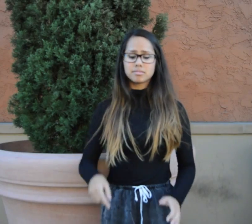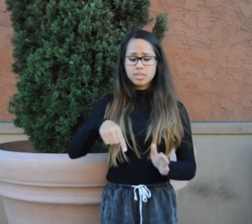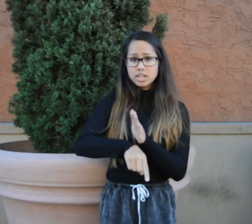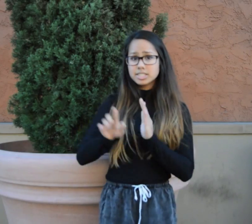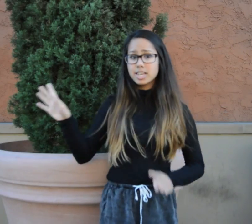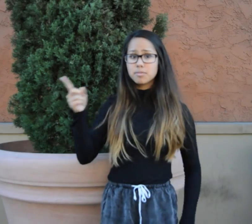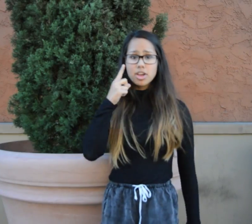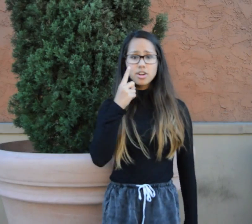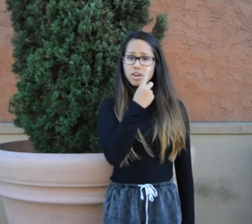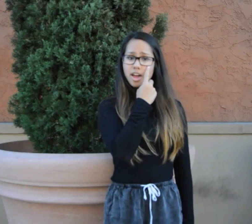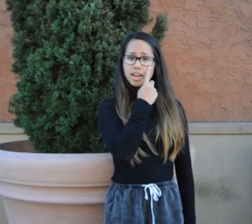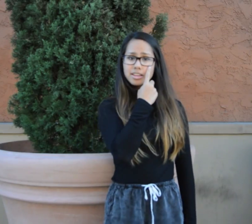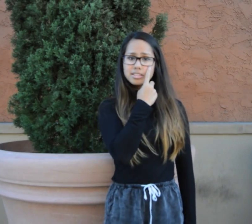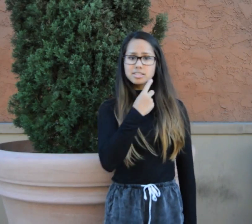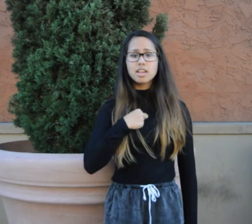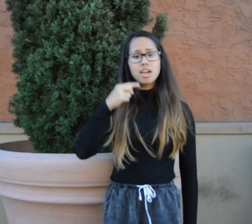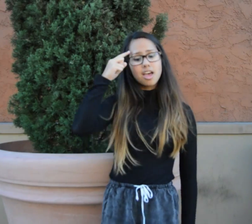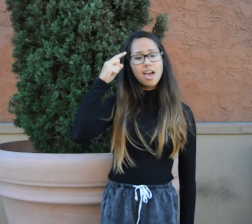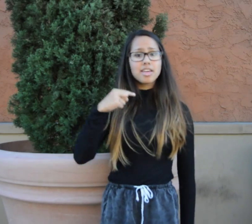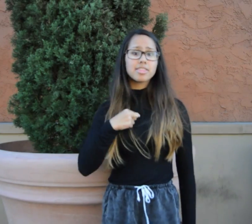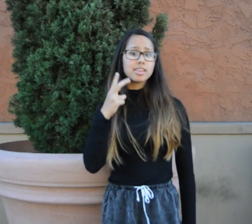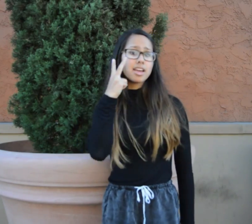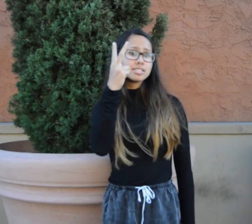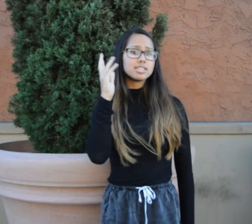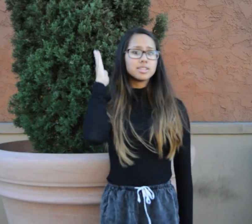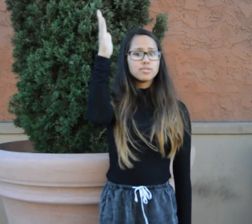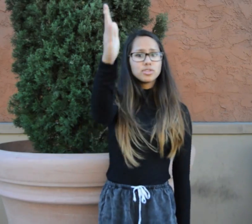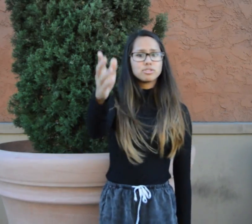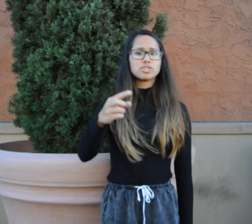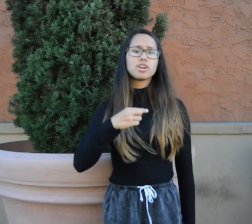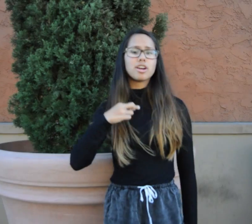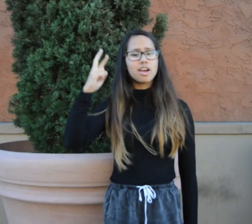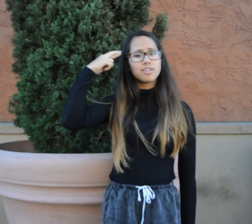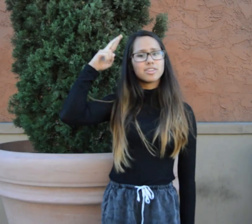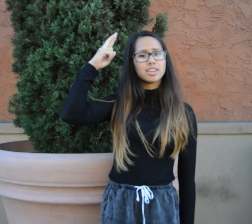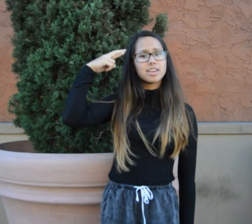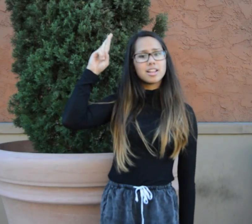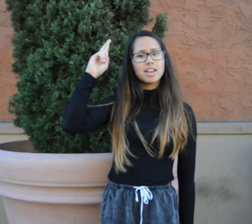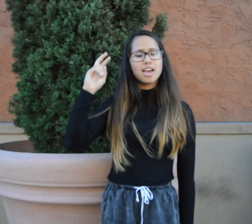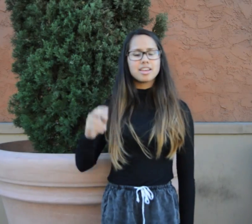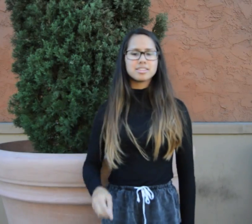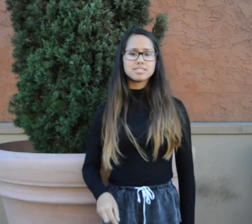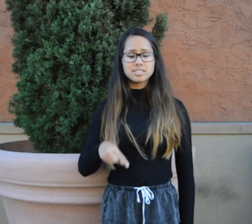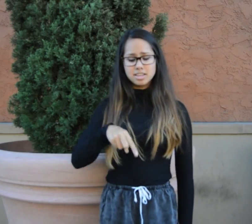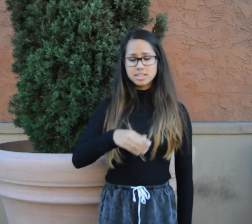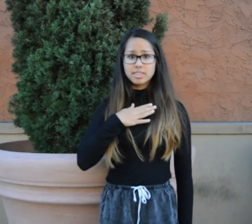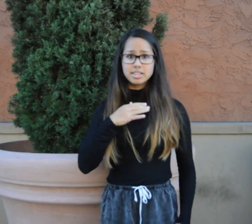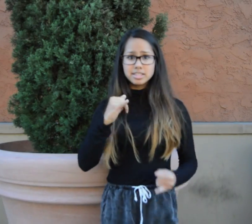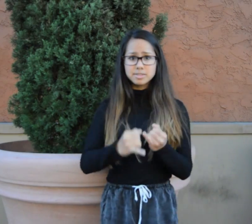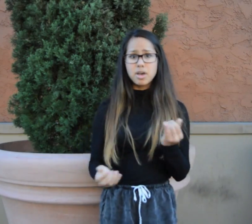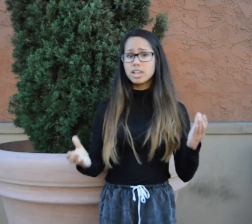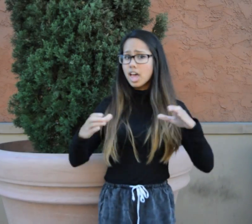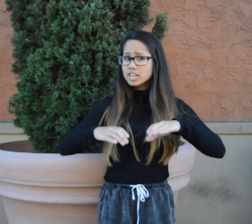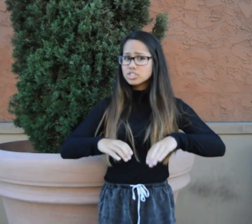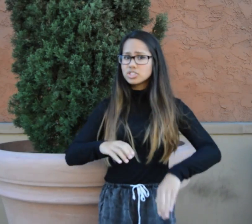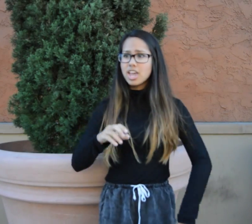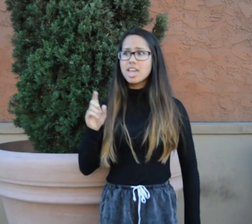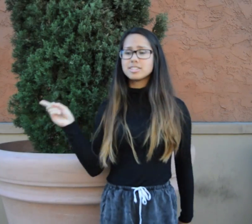Deep in her eyes I think I see the future I realize This is my last chance